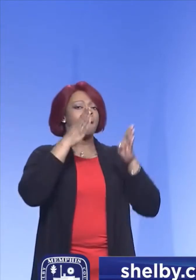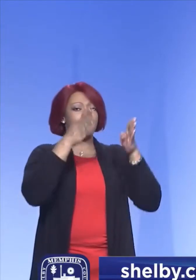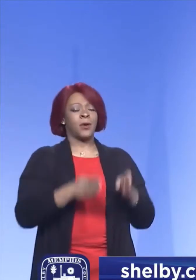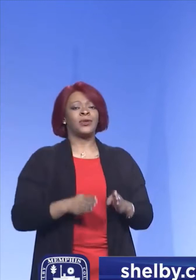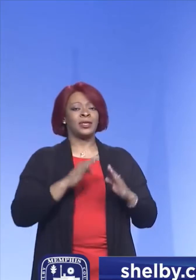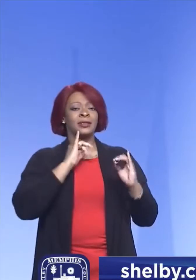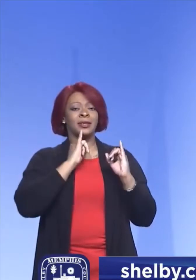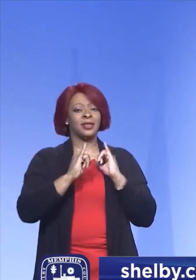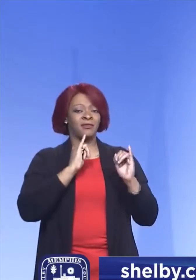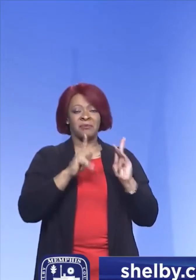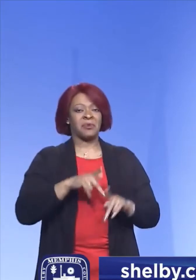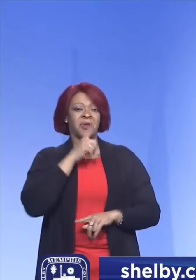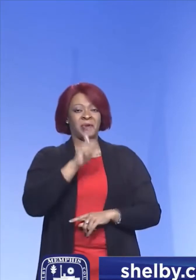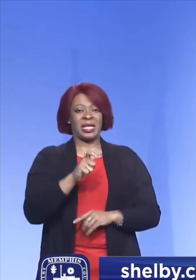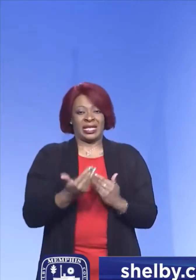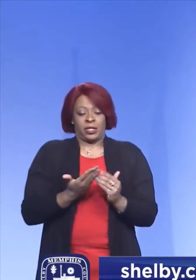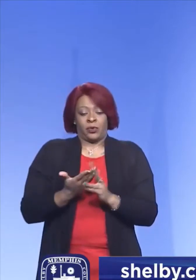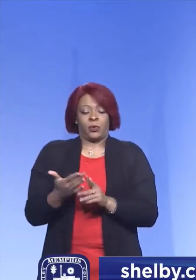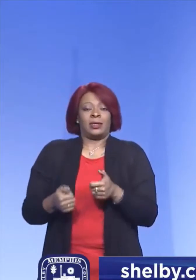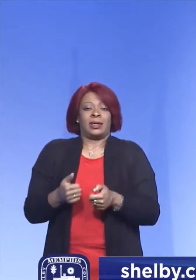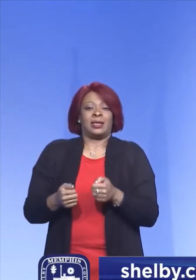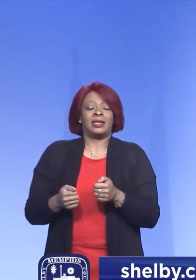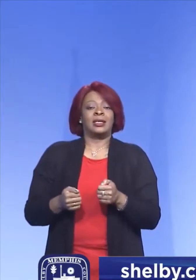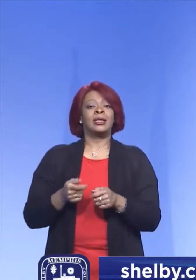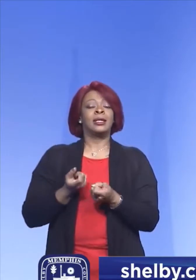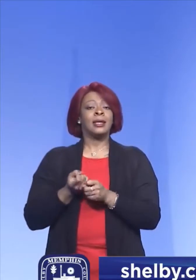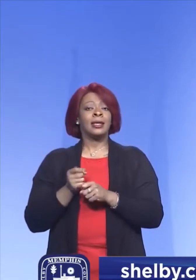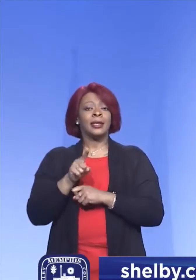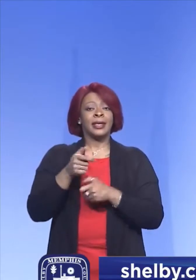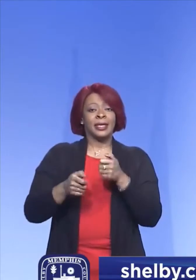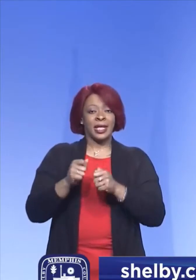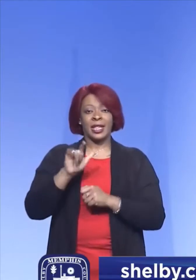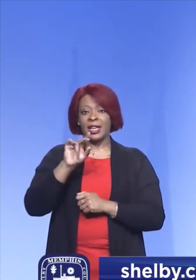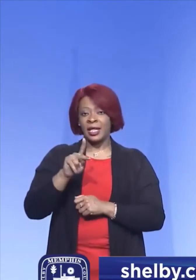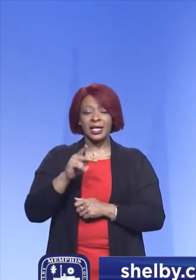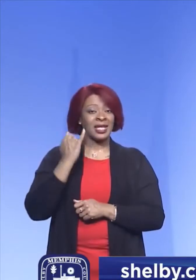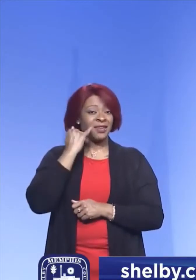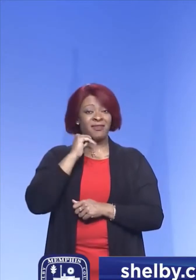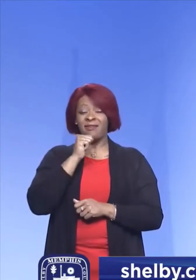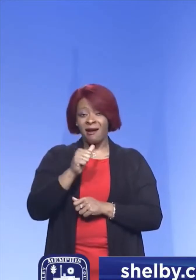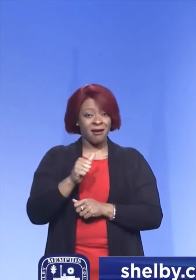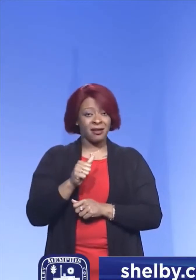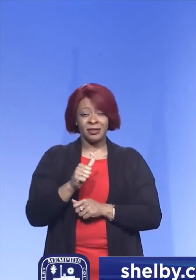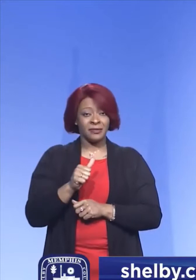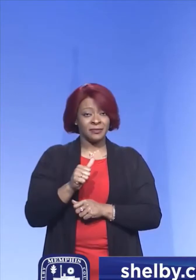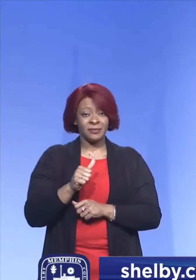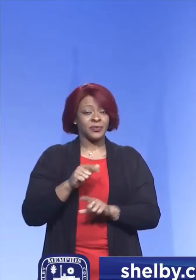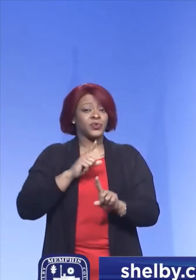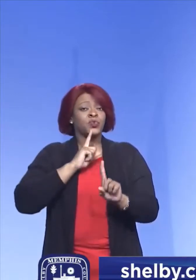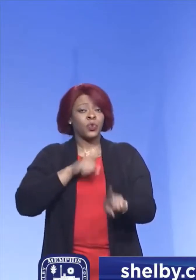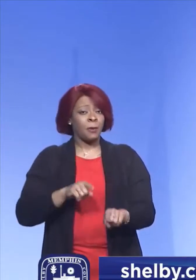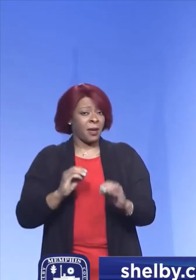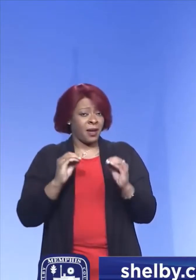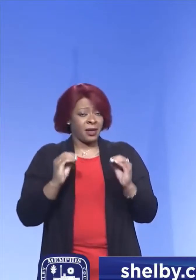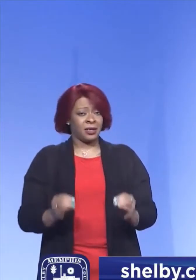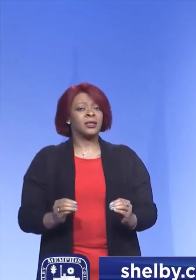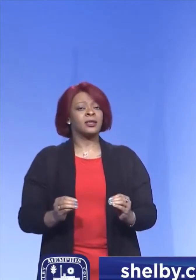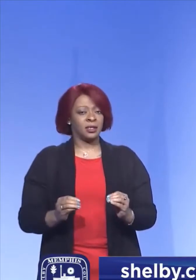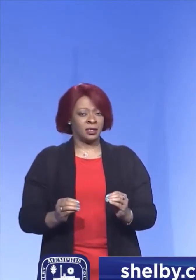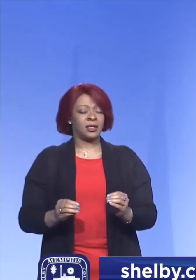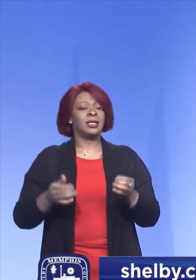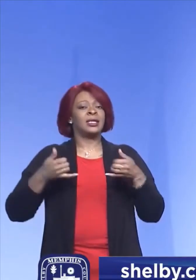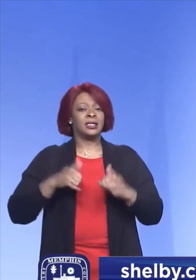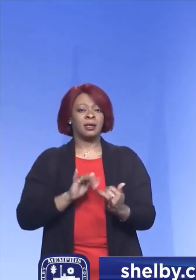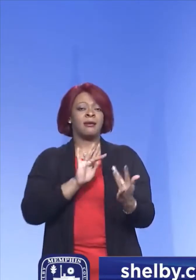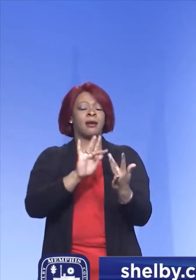interview. Now, if people are sent the text link and they do not respond to that link, we will still reach